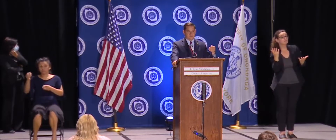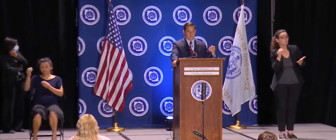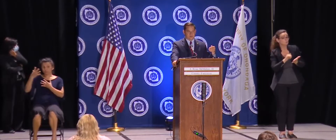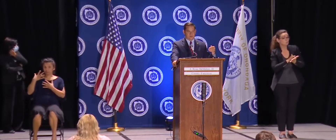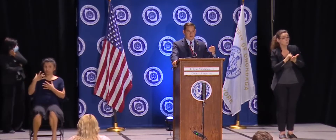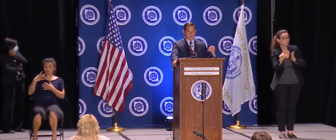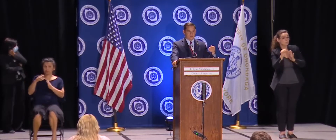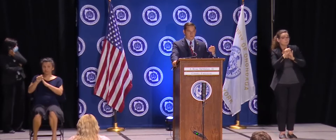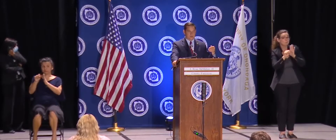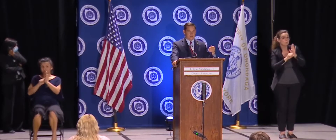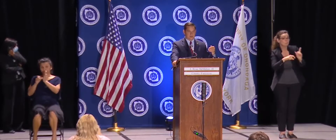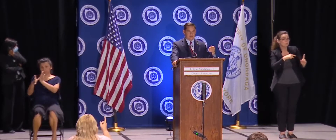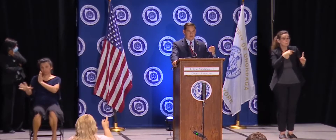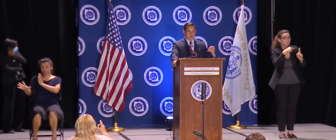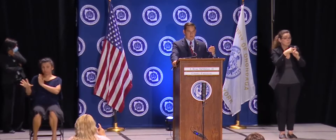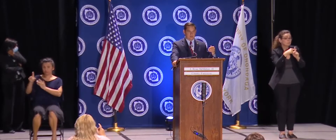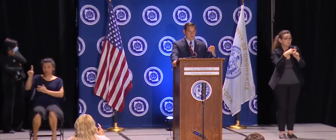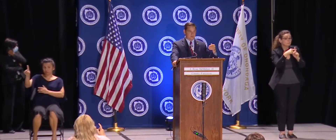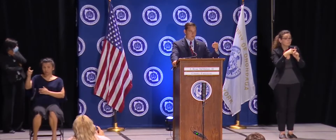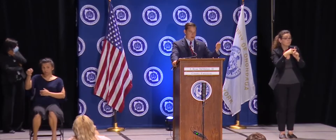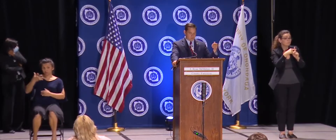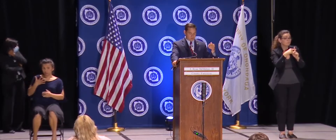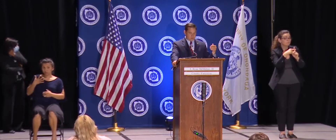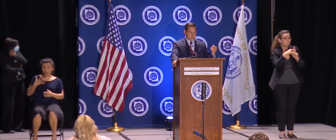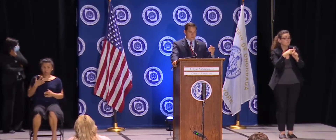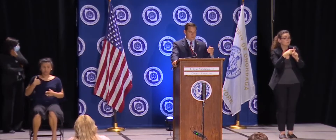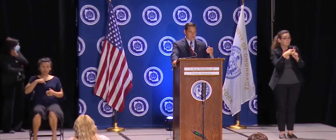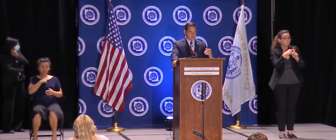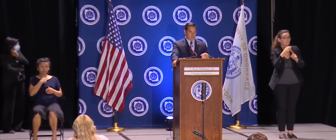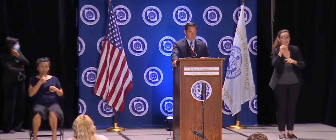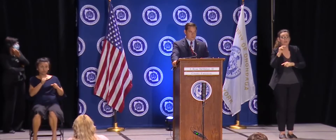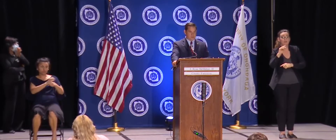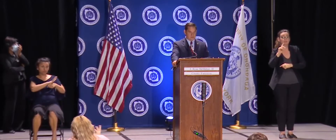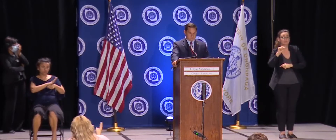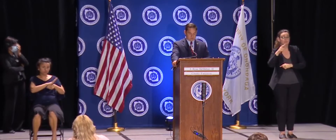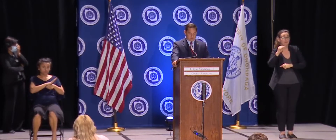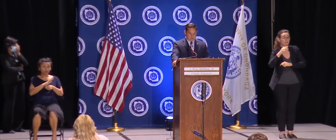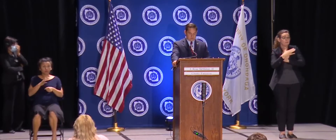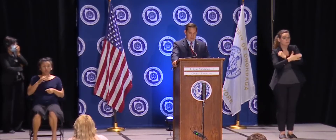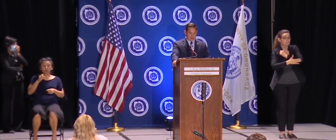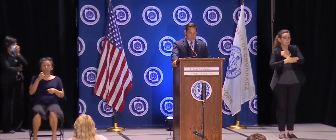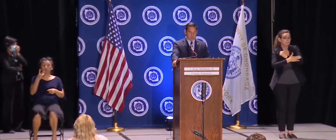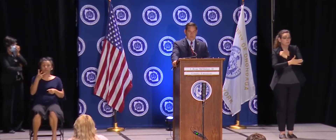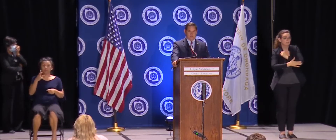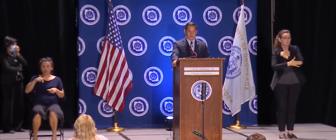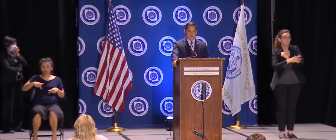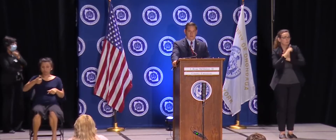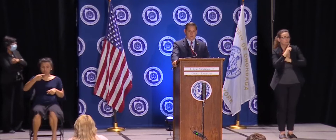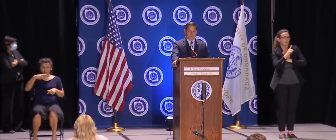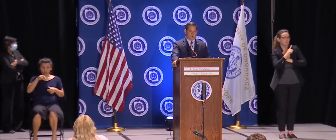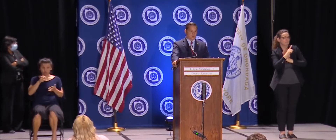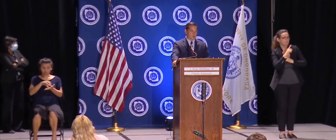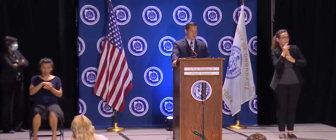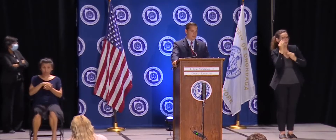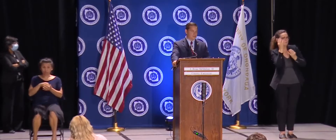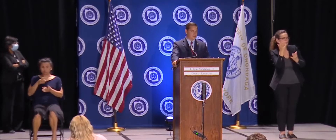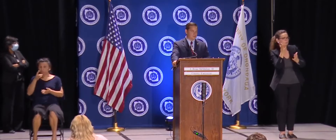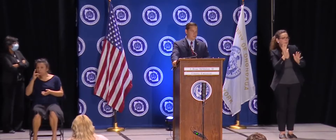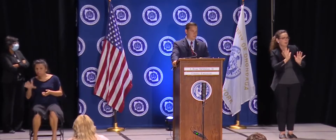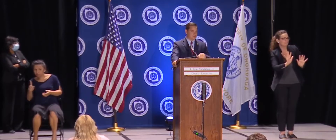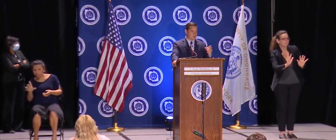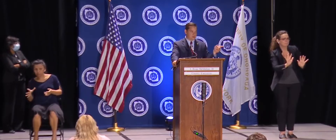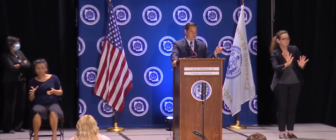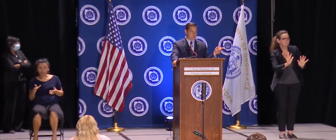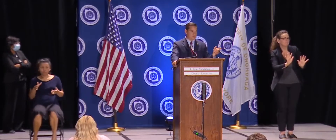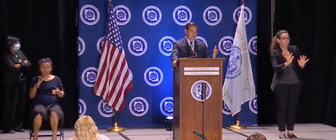attributed to Onondaga County that don't happen. For example, the same data point yesterday was 21 cases